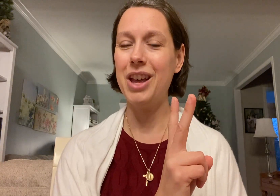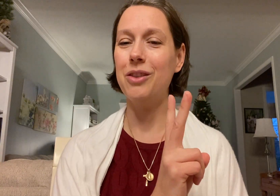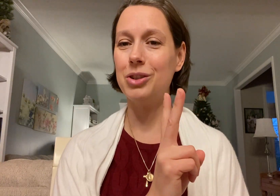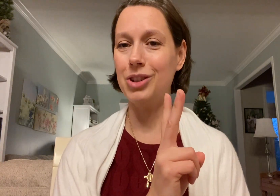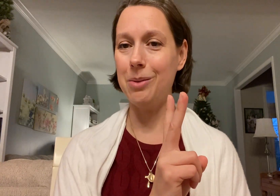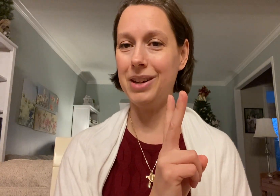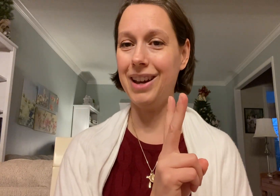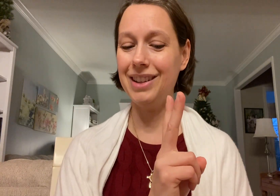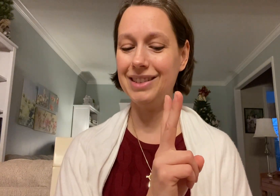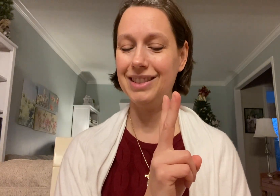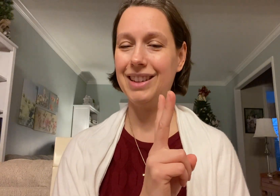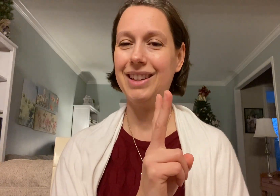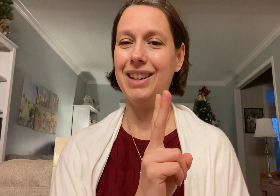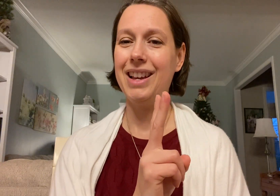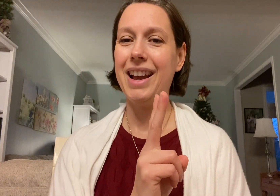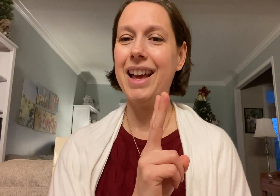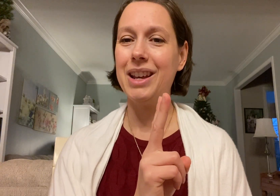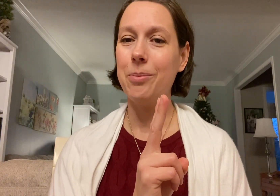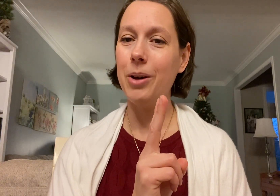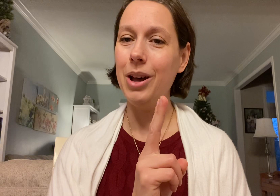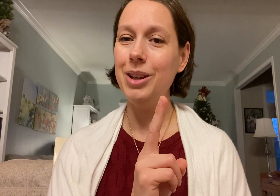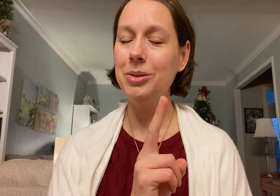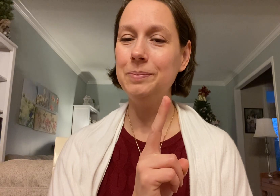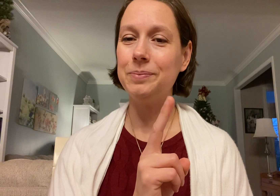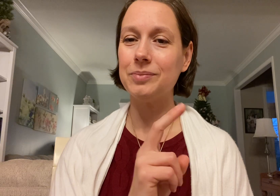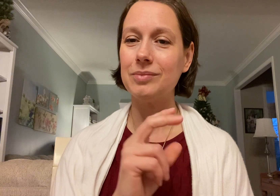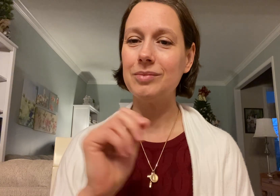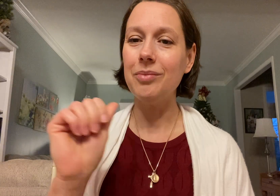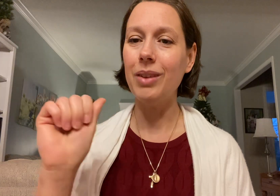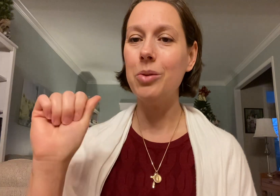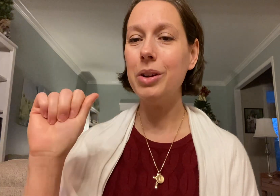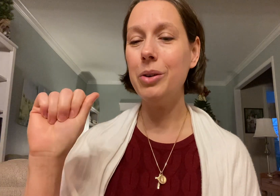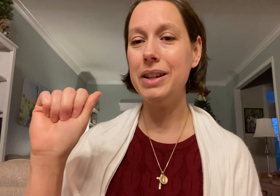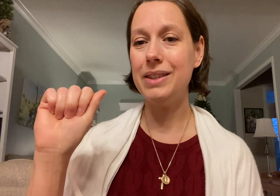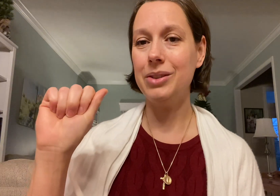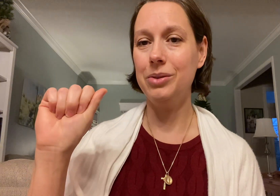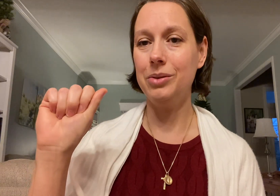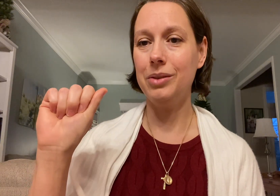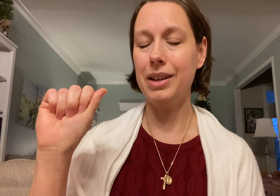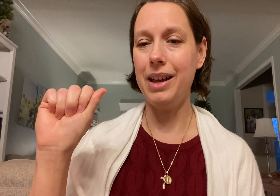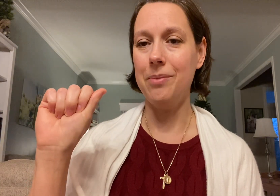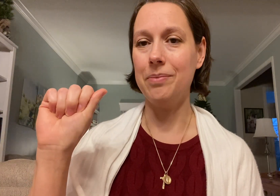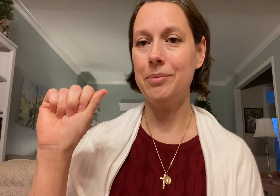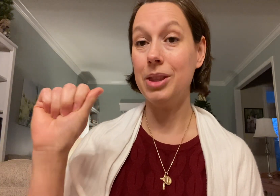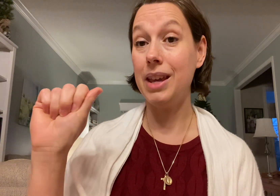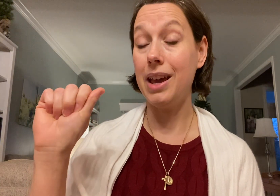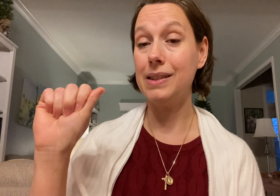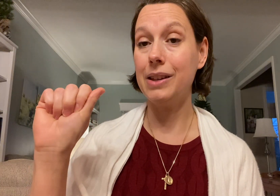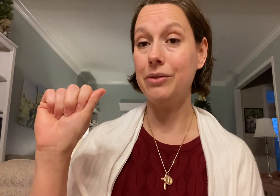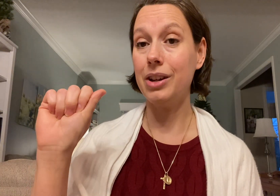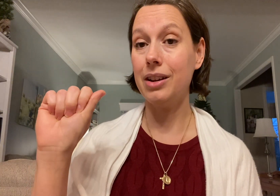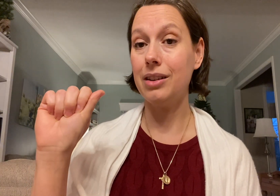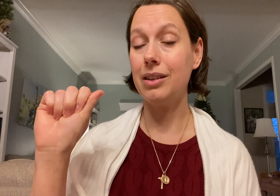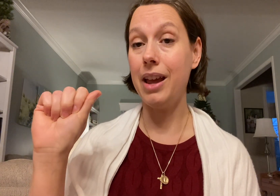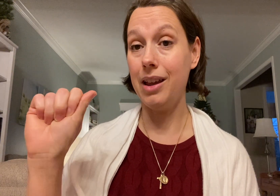for Gemini. And then Apollo, we're going to put the ASL for A.